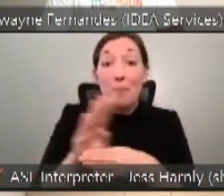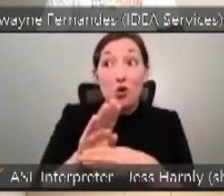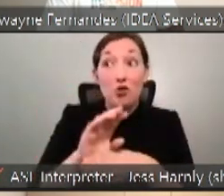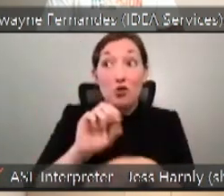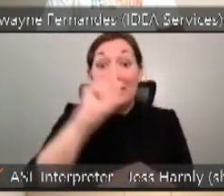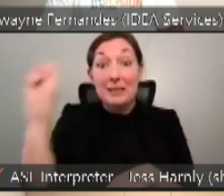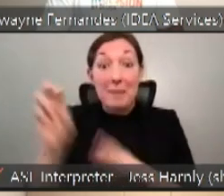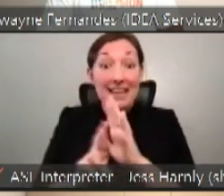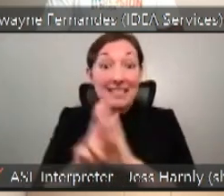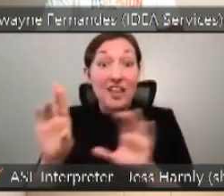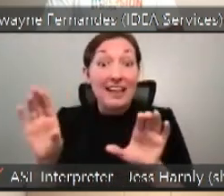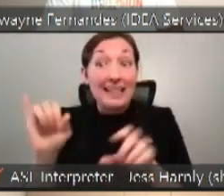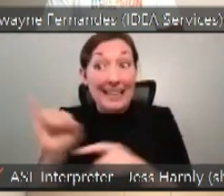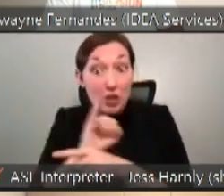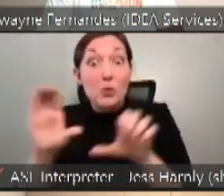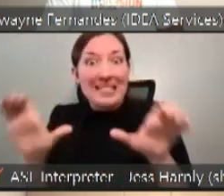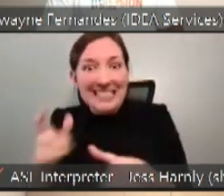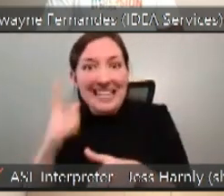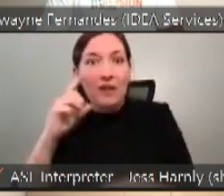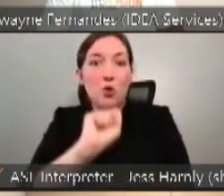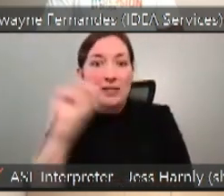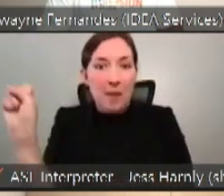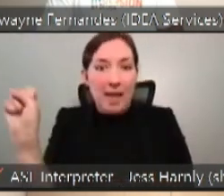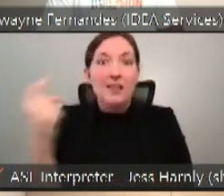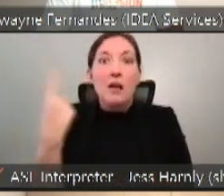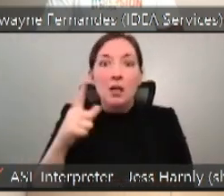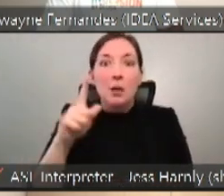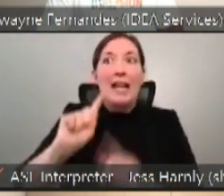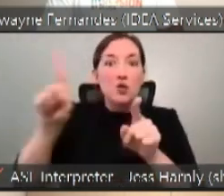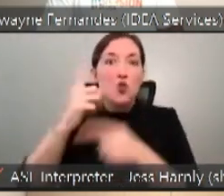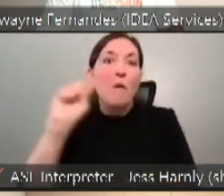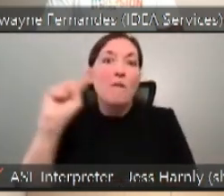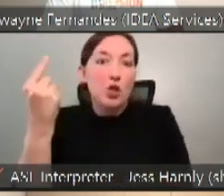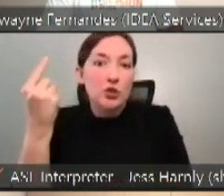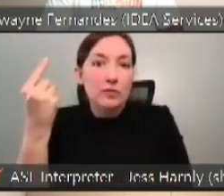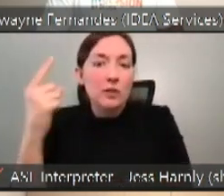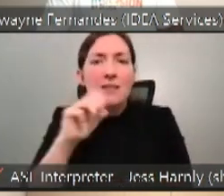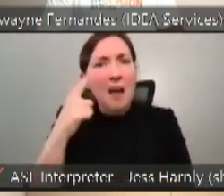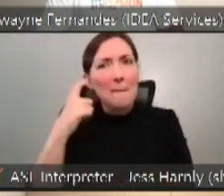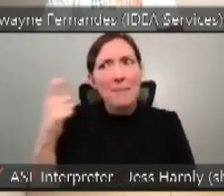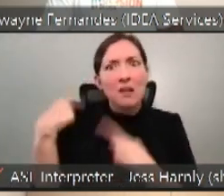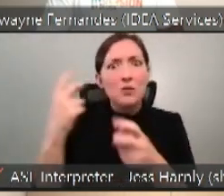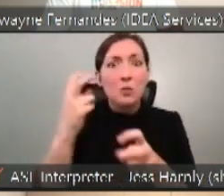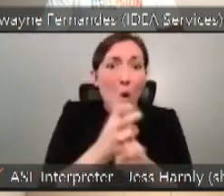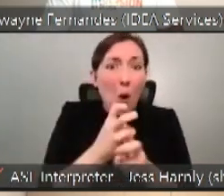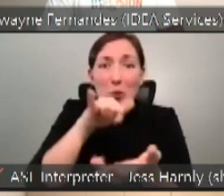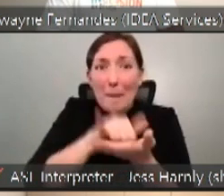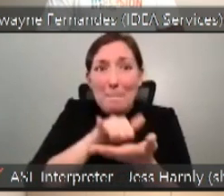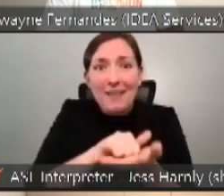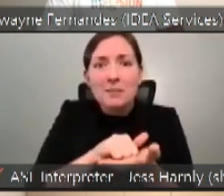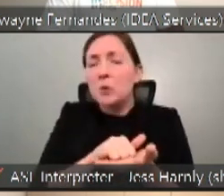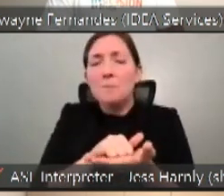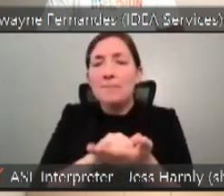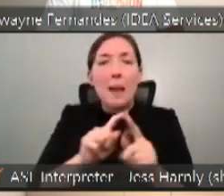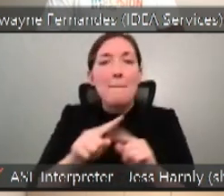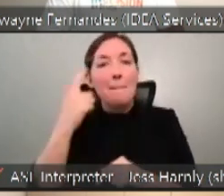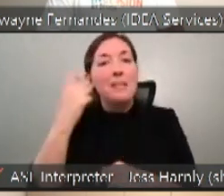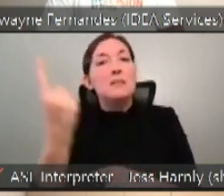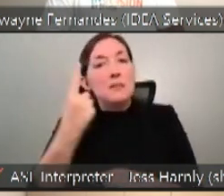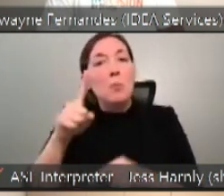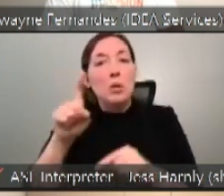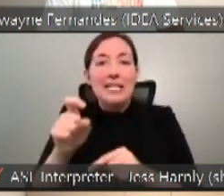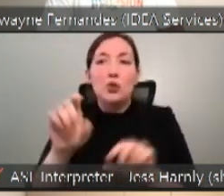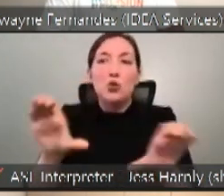did for space. They're going first, not because it was ever hard or impossibly difficult, but because somebody needed to do the proof of